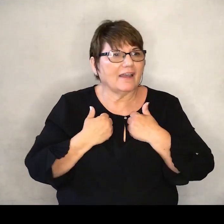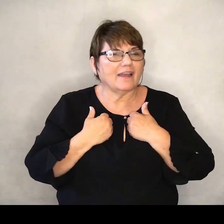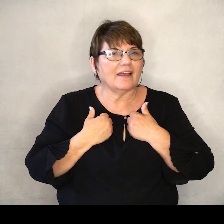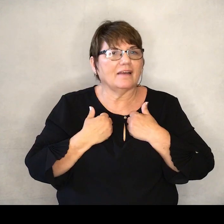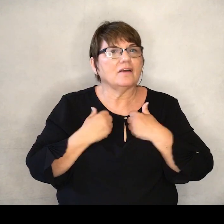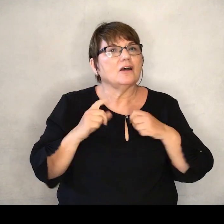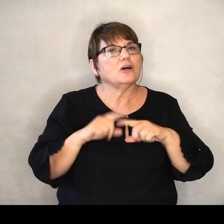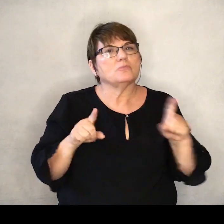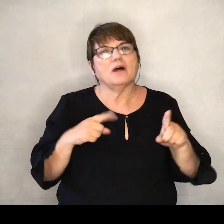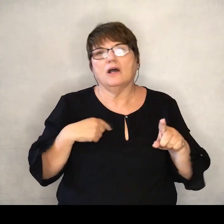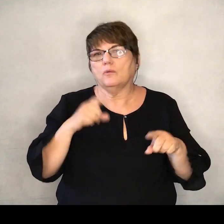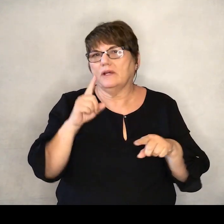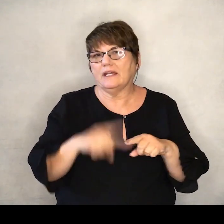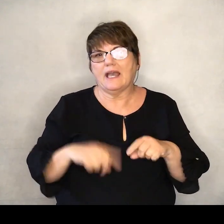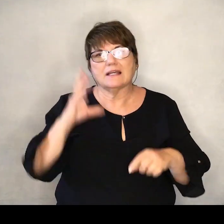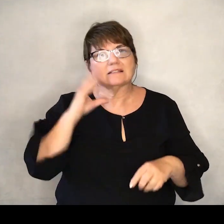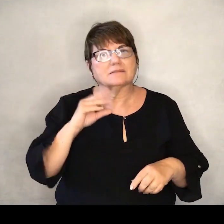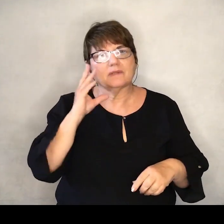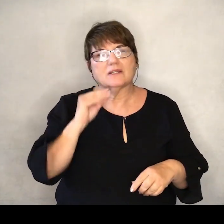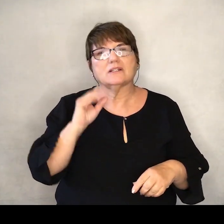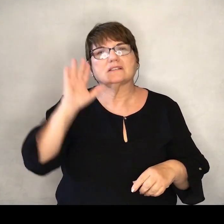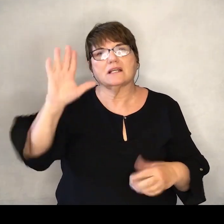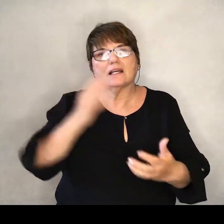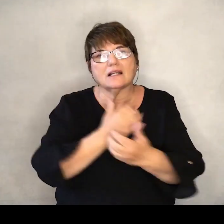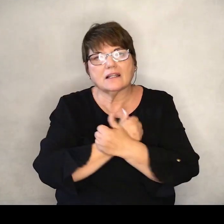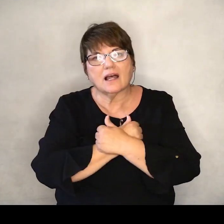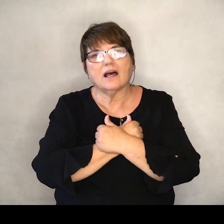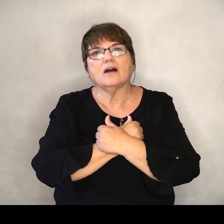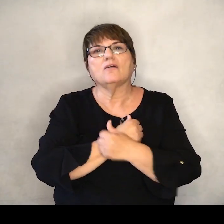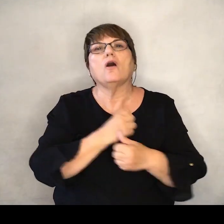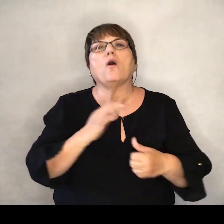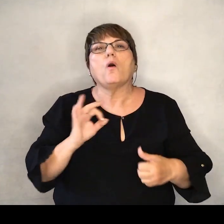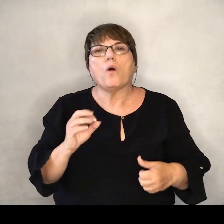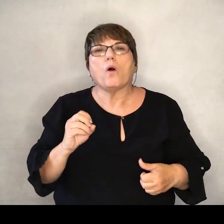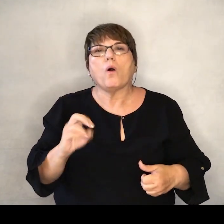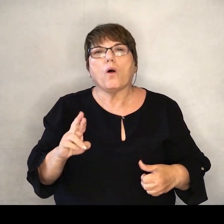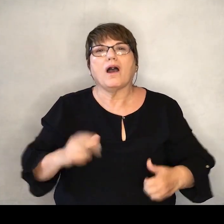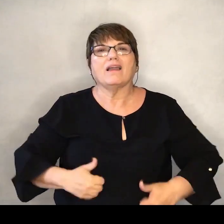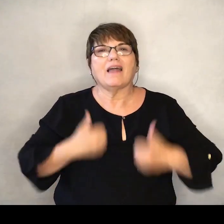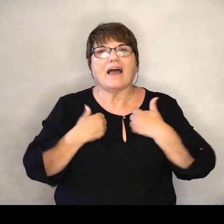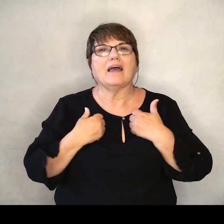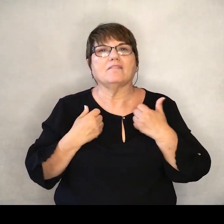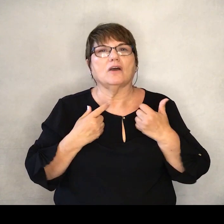But we cannot experience that love or that life if all we do is hang on to things that are dead.